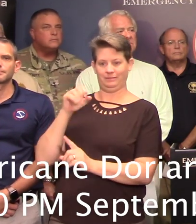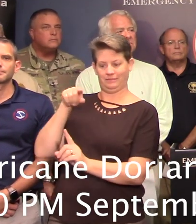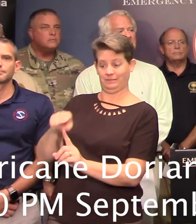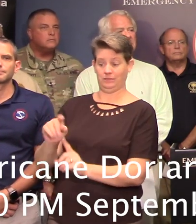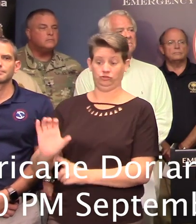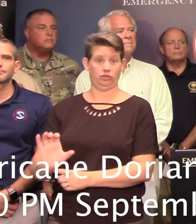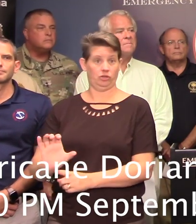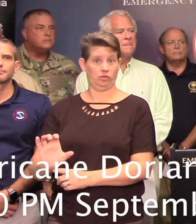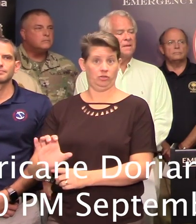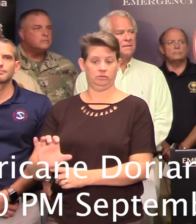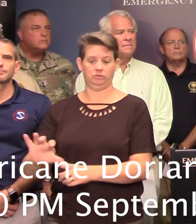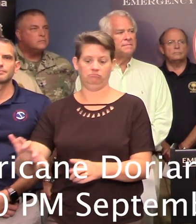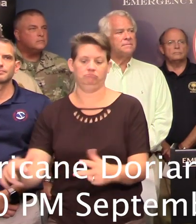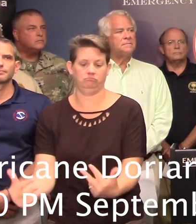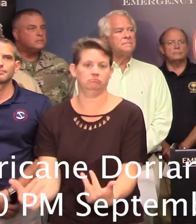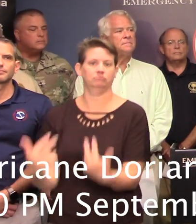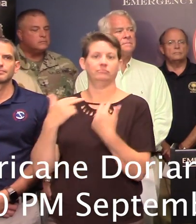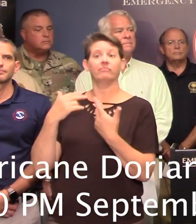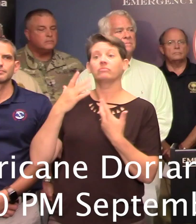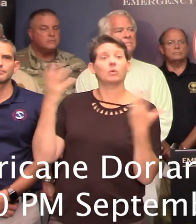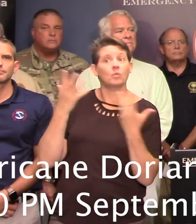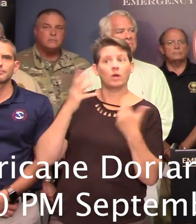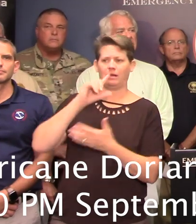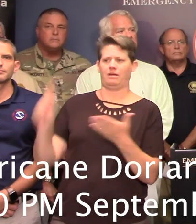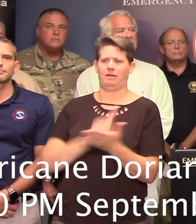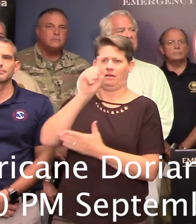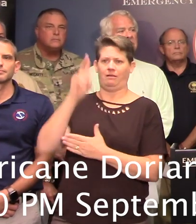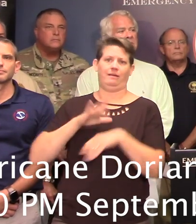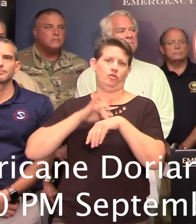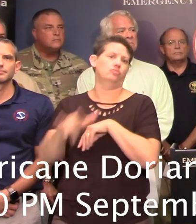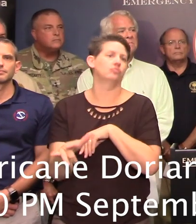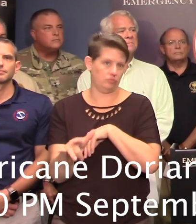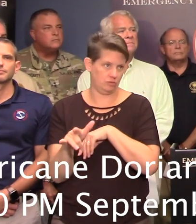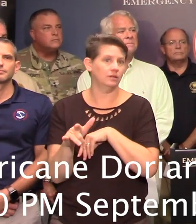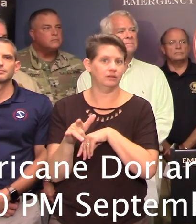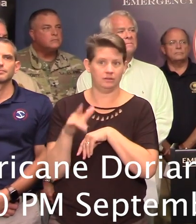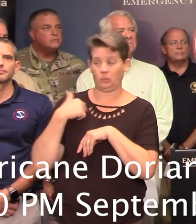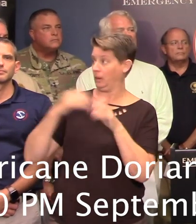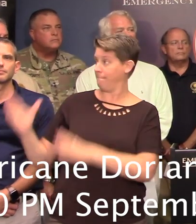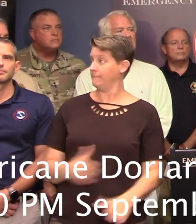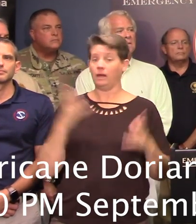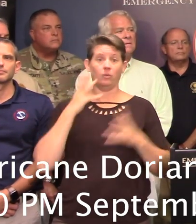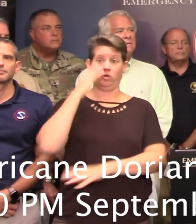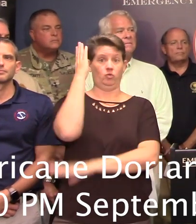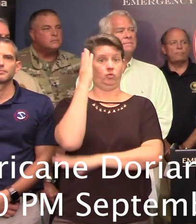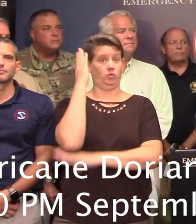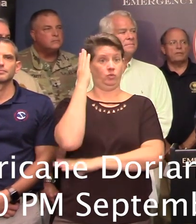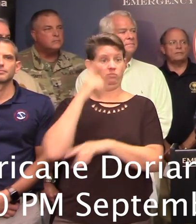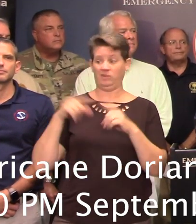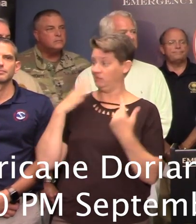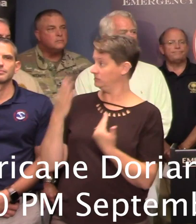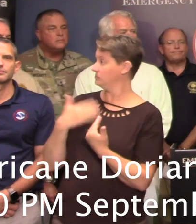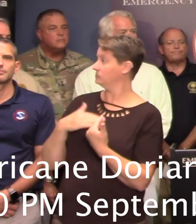Charleston to westbound traffic an hour and a half earlier than anticipated. We were going to do it at noon, but we ended up doing